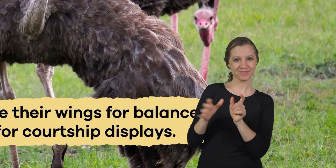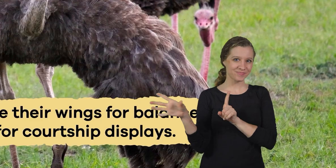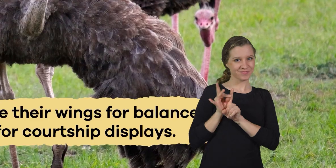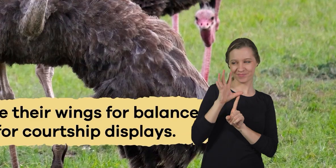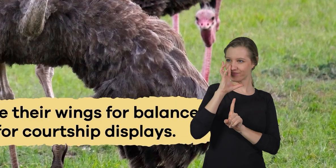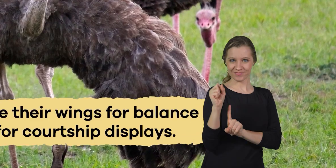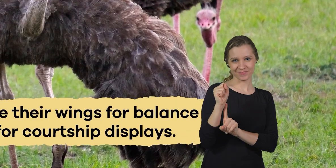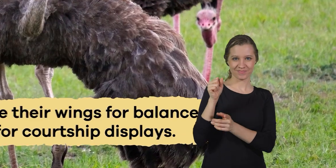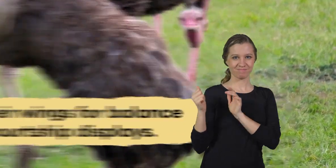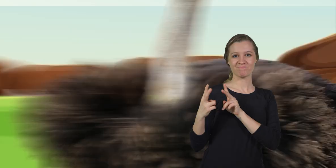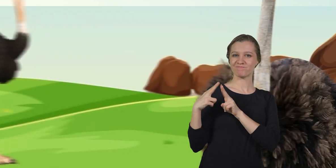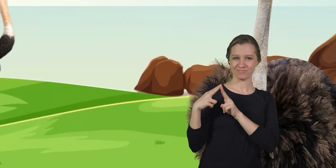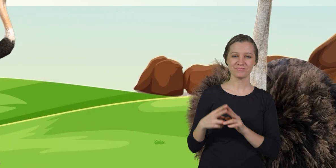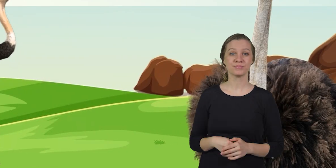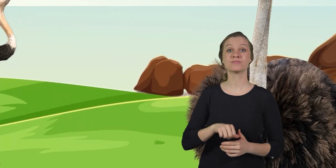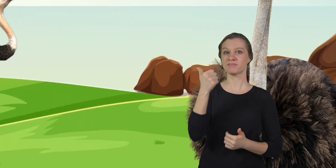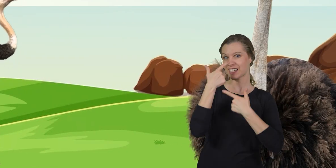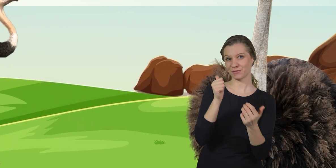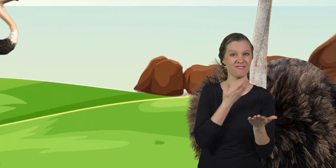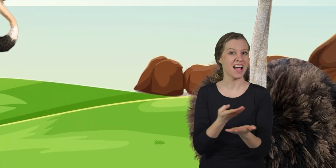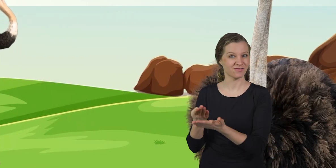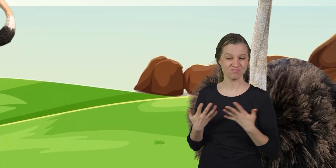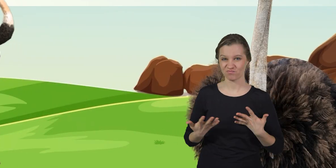displays. Other interesting facts